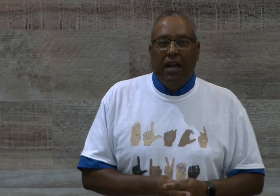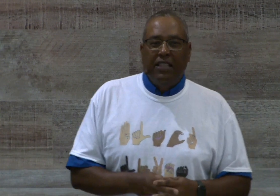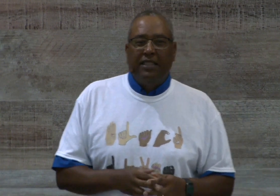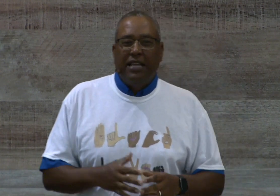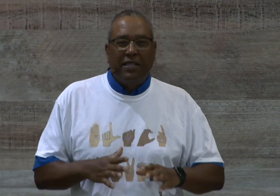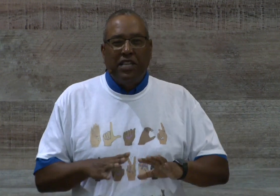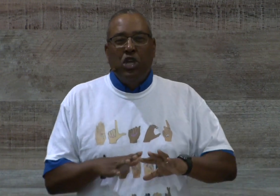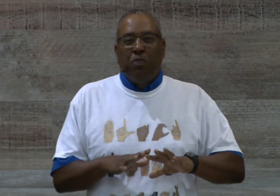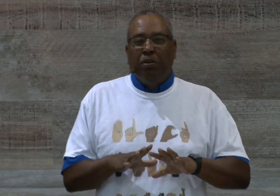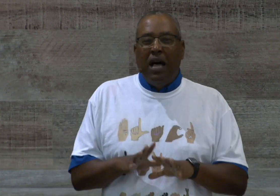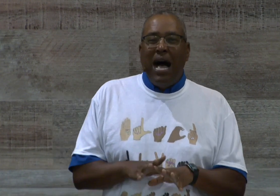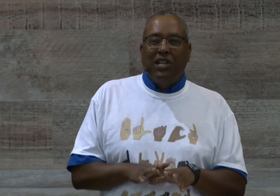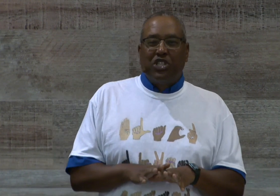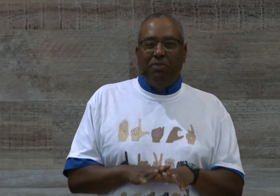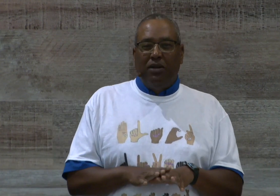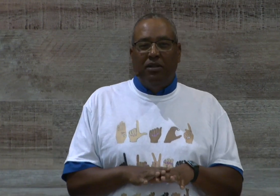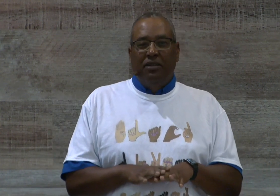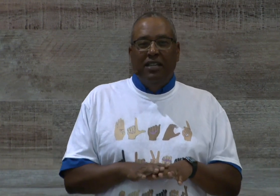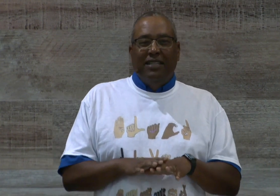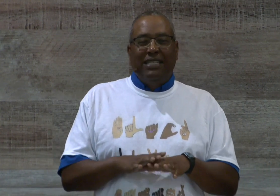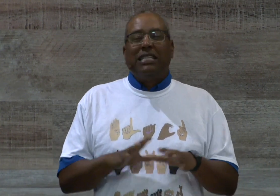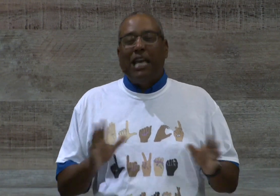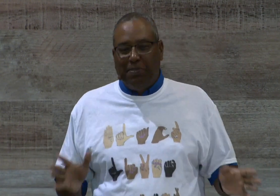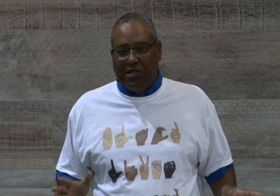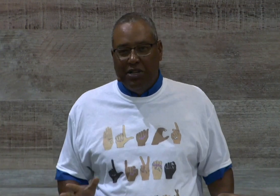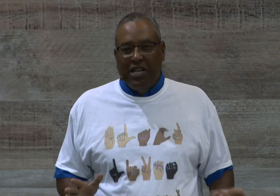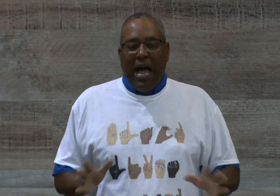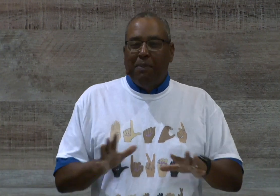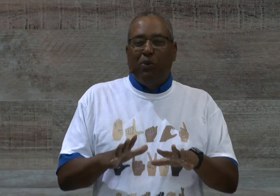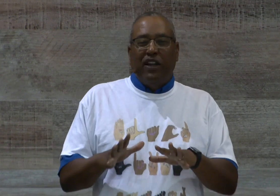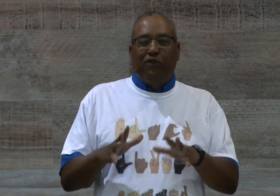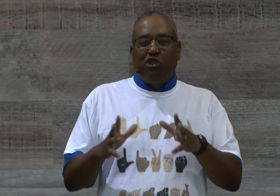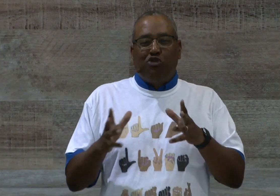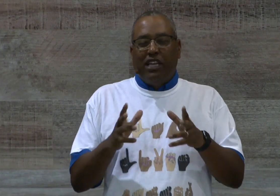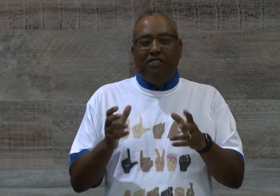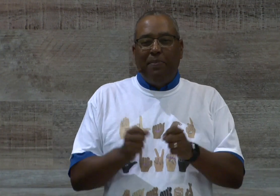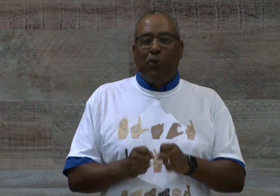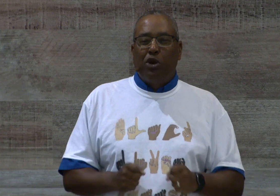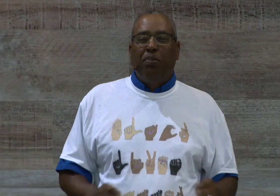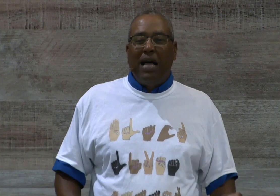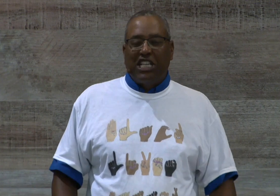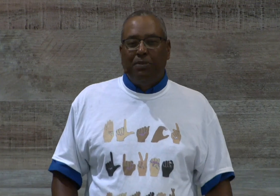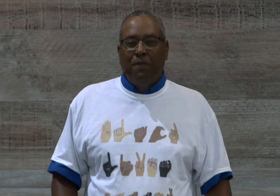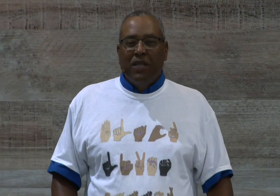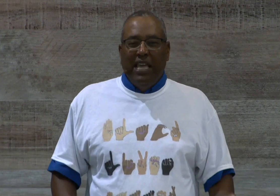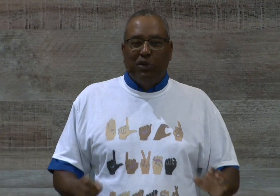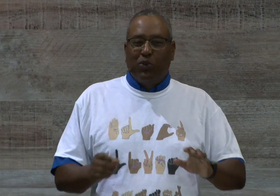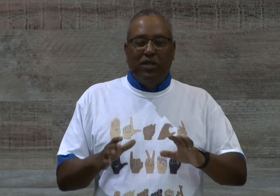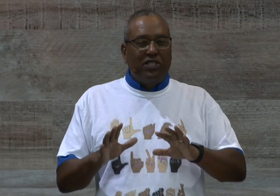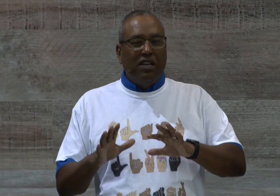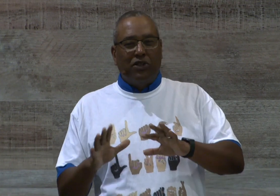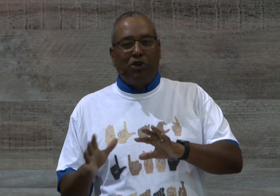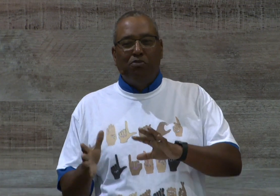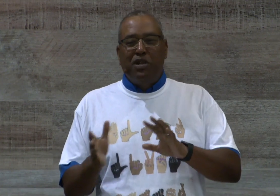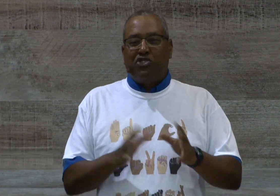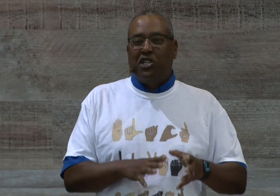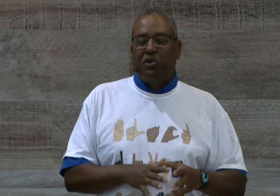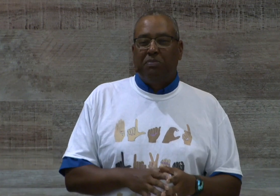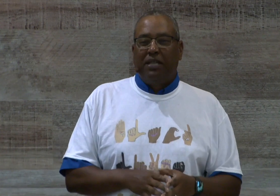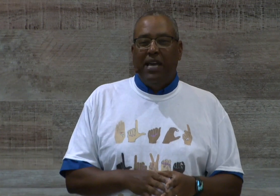These plausible deceptions. I remember when I first really grabbed that word plausible, it was when a certain administration was in place